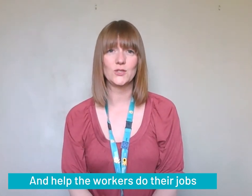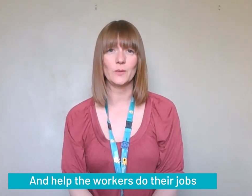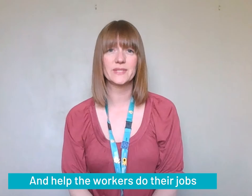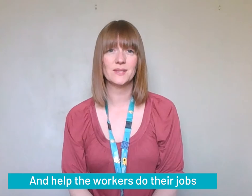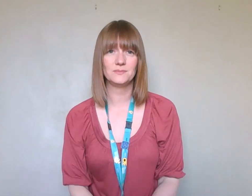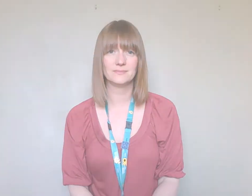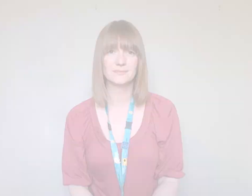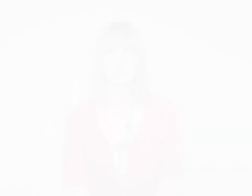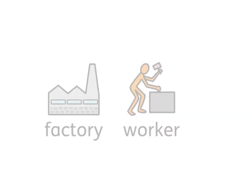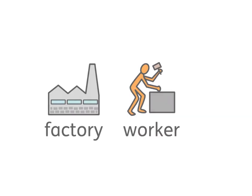jobs.